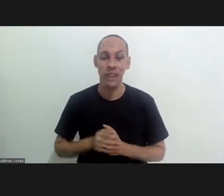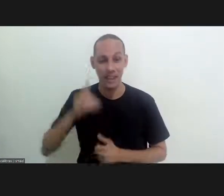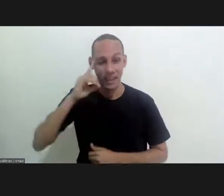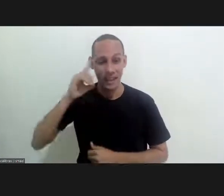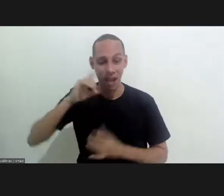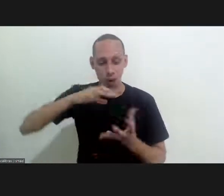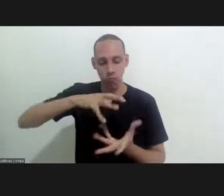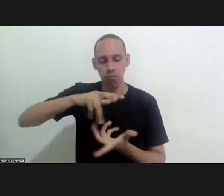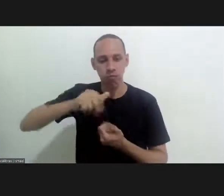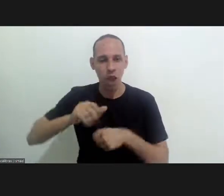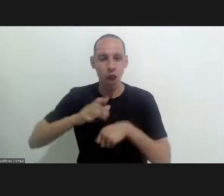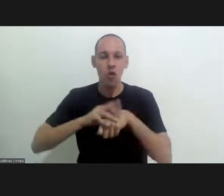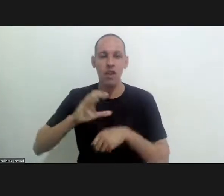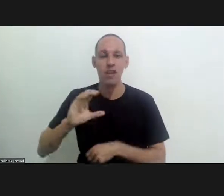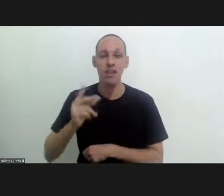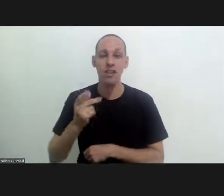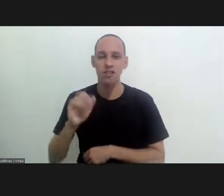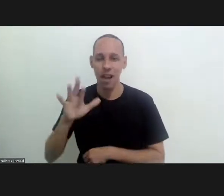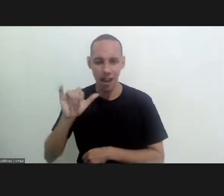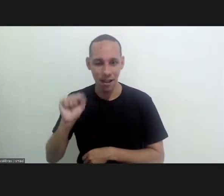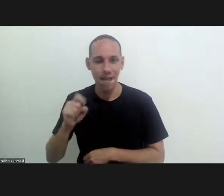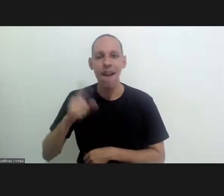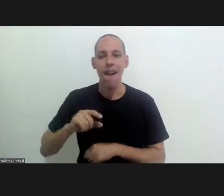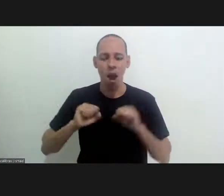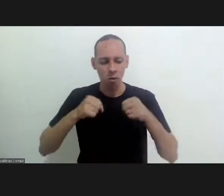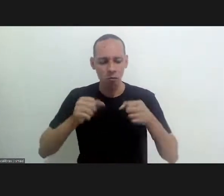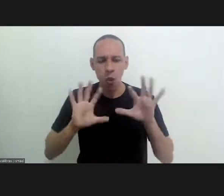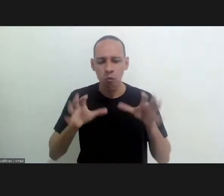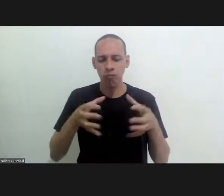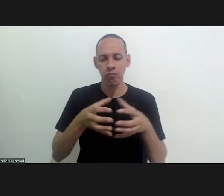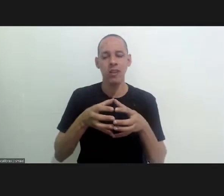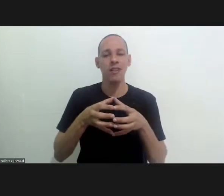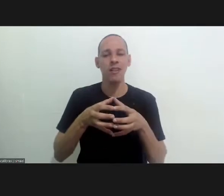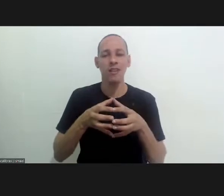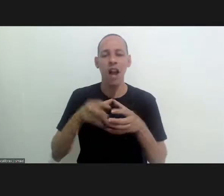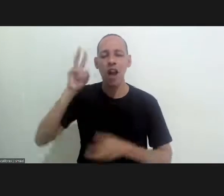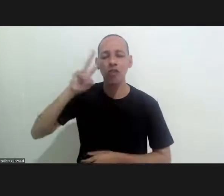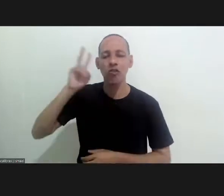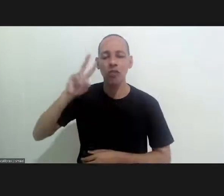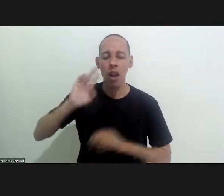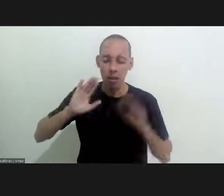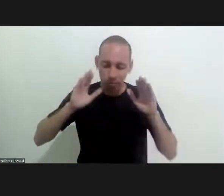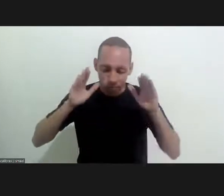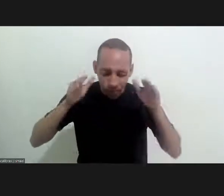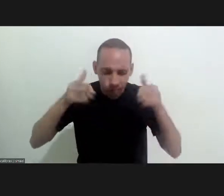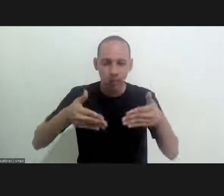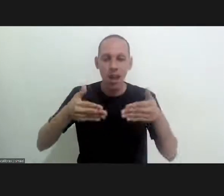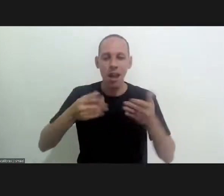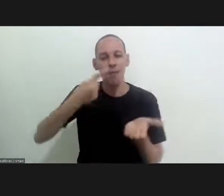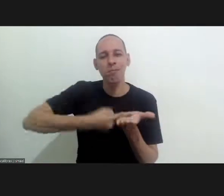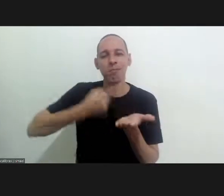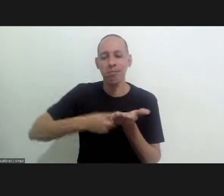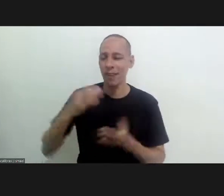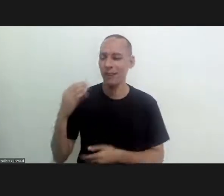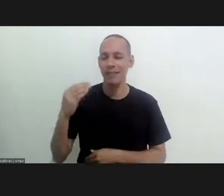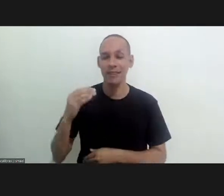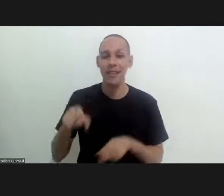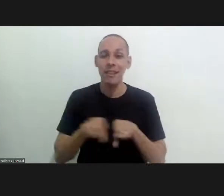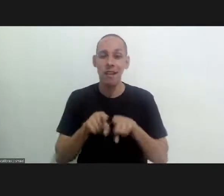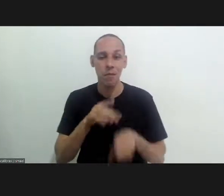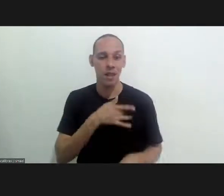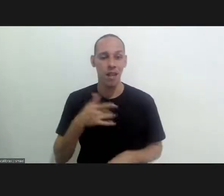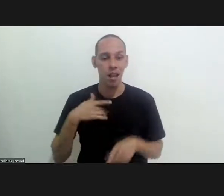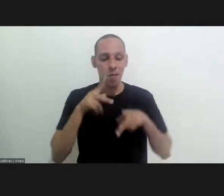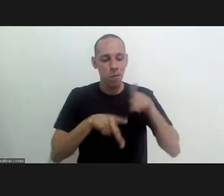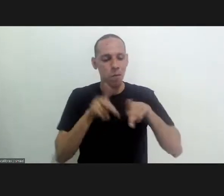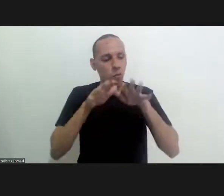The world disease of Chagas, the world Chagas disease day is a collective effort of dedication and commitment of the